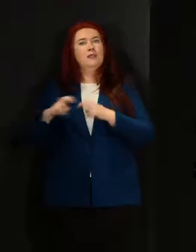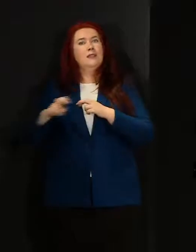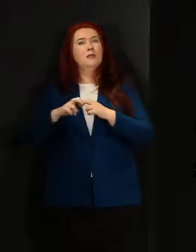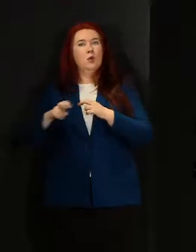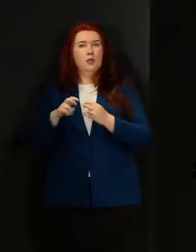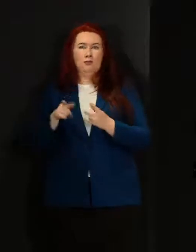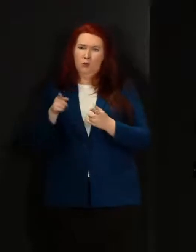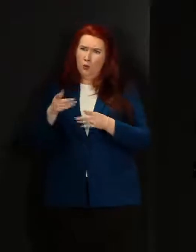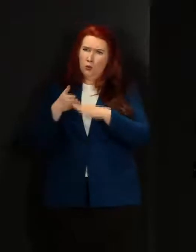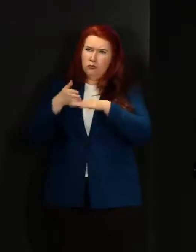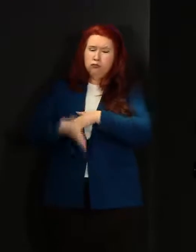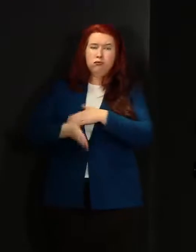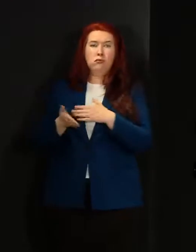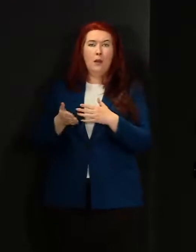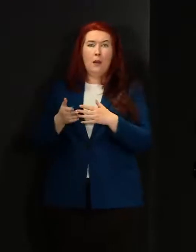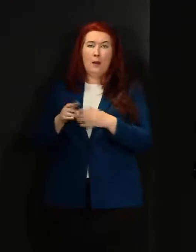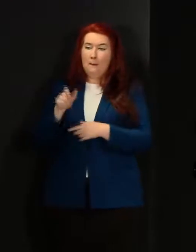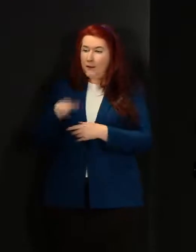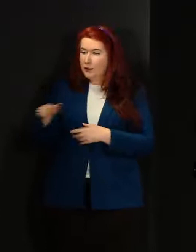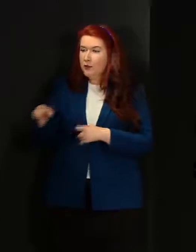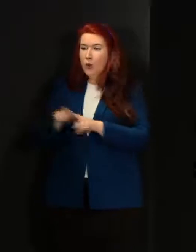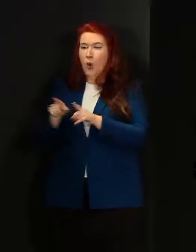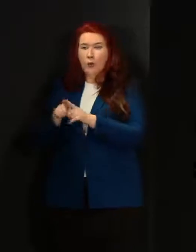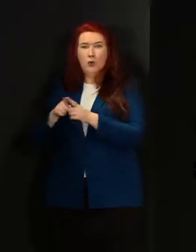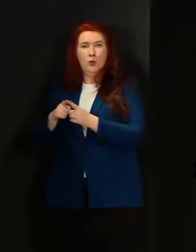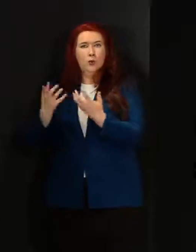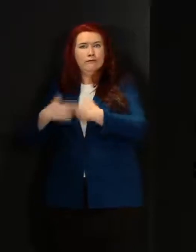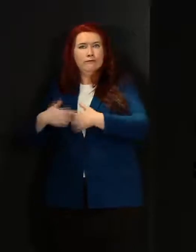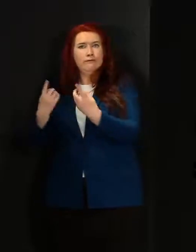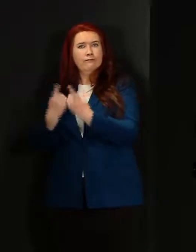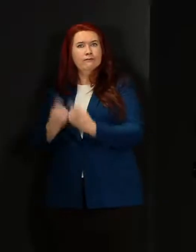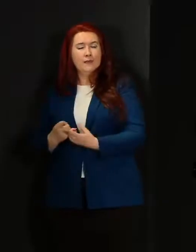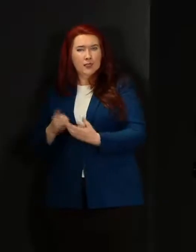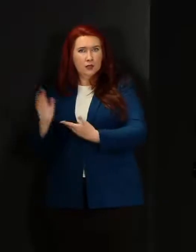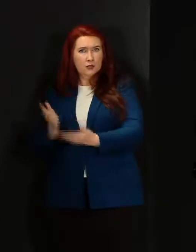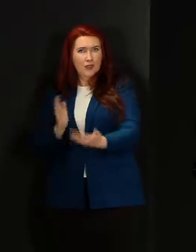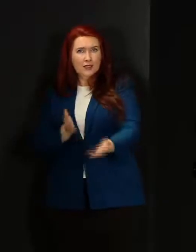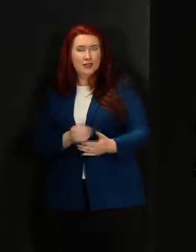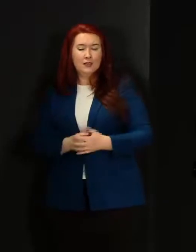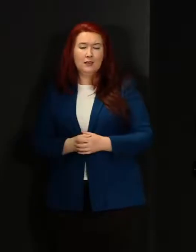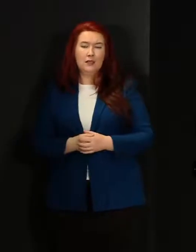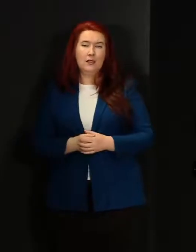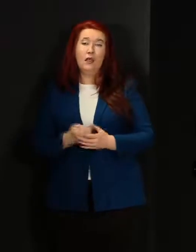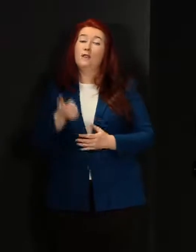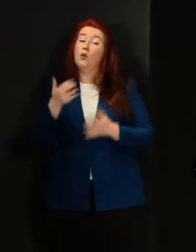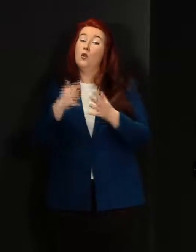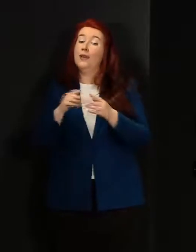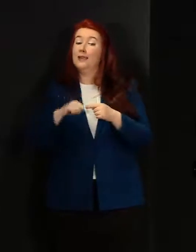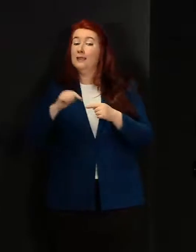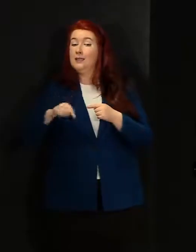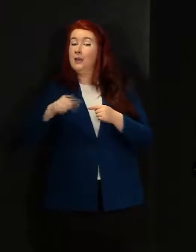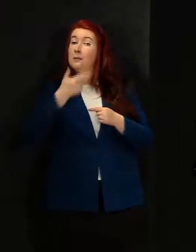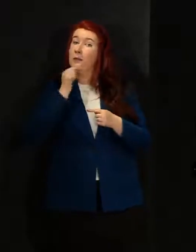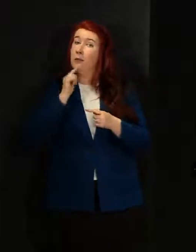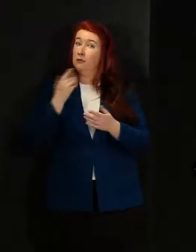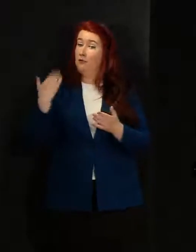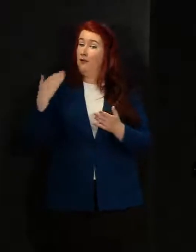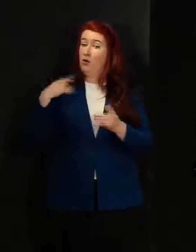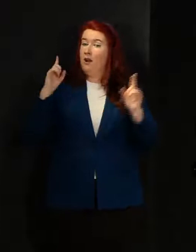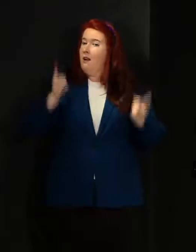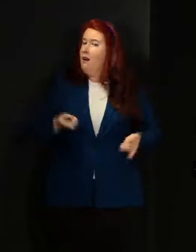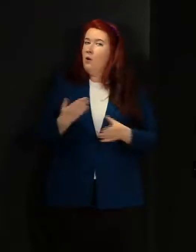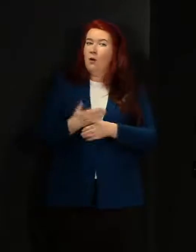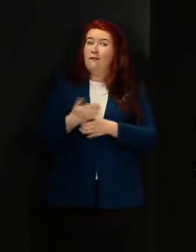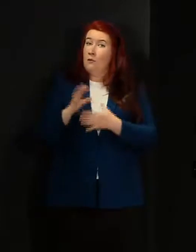passenger and freight services running. Over the next few weeks, people in some sectors who can't work from home